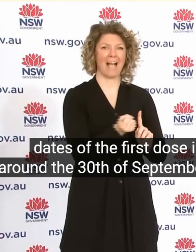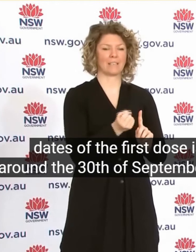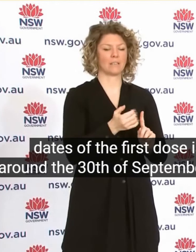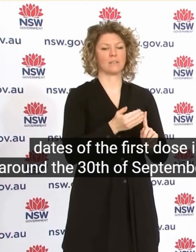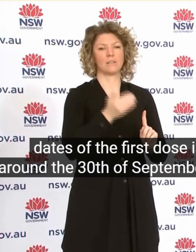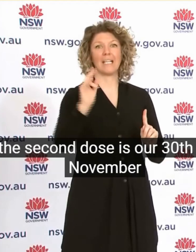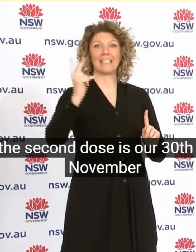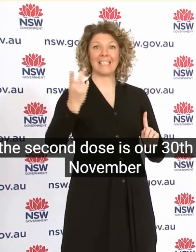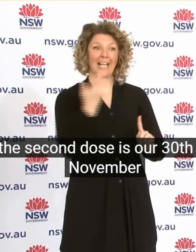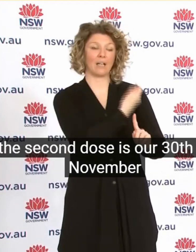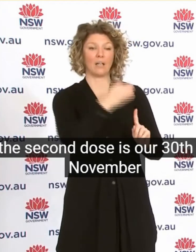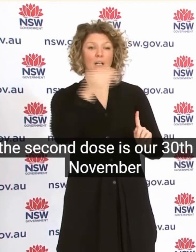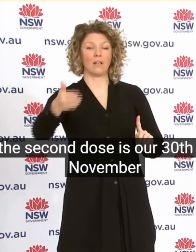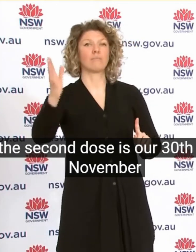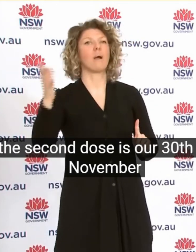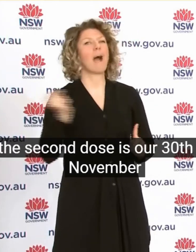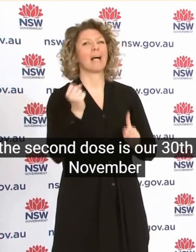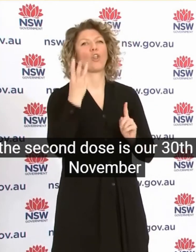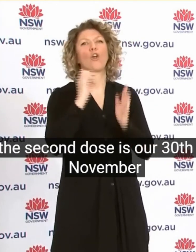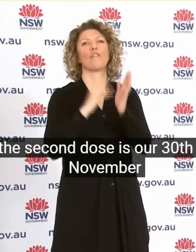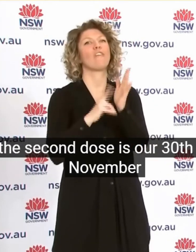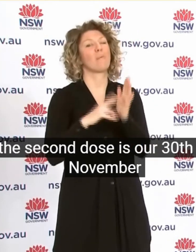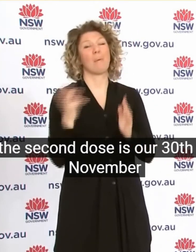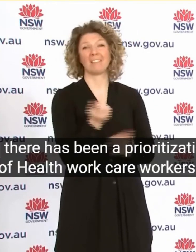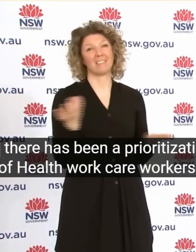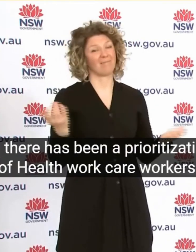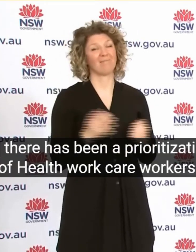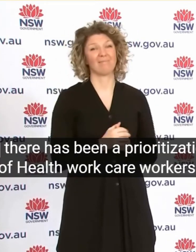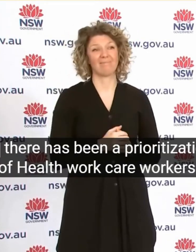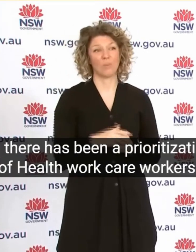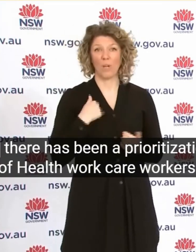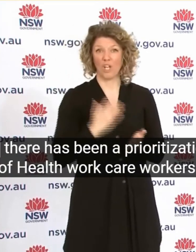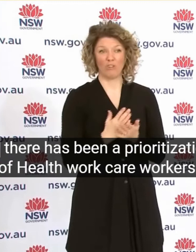There Has Been A Prioritisation Of Health Care Workers For Vaccination